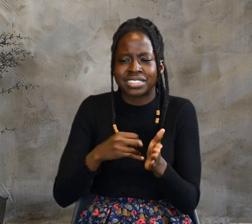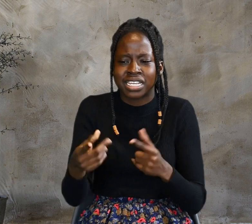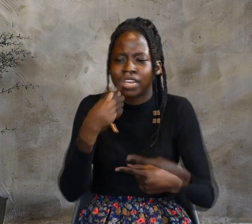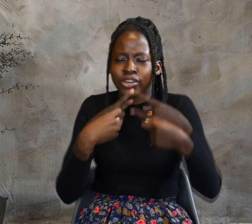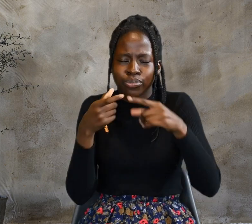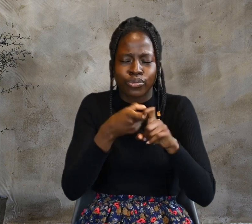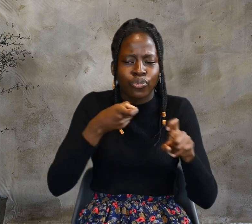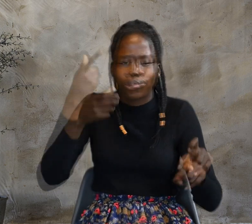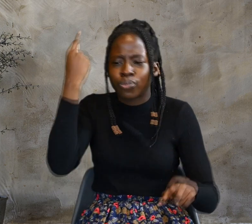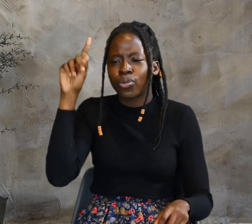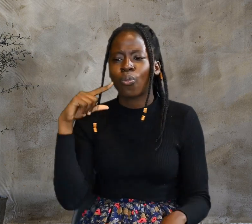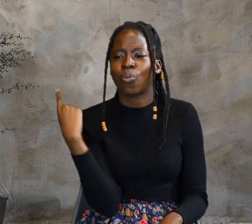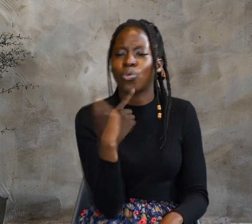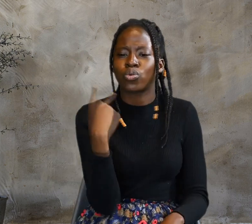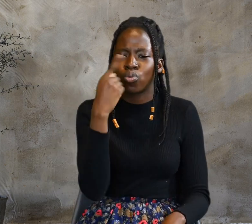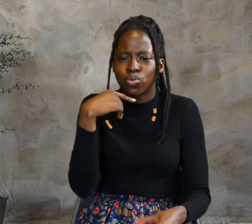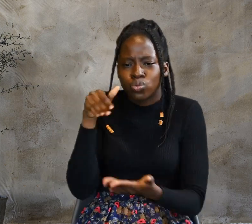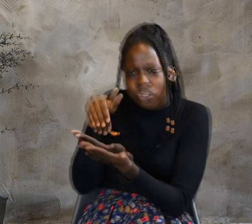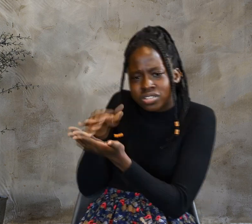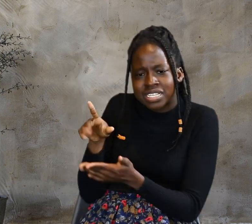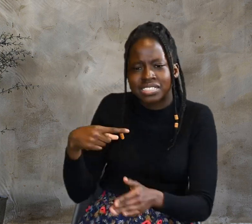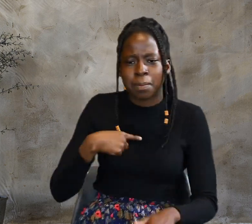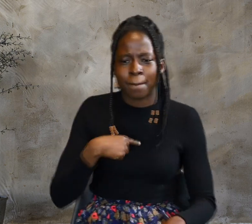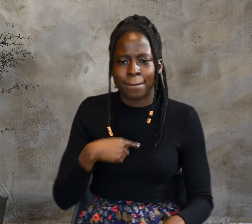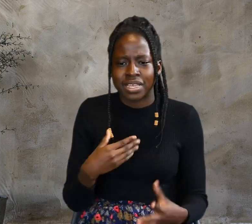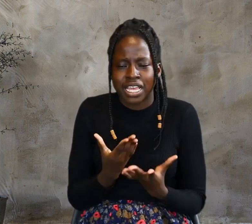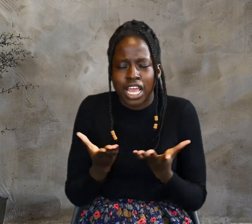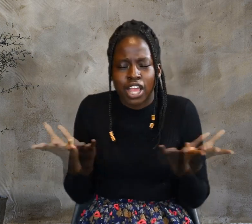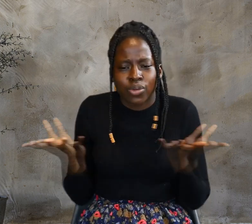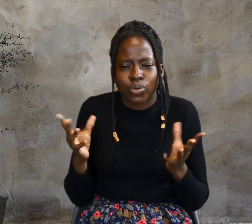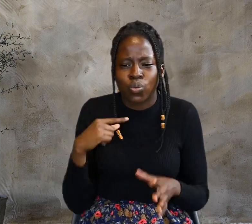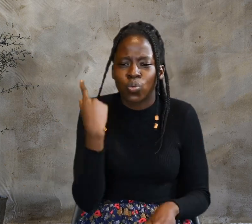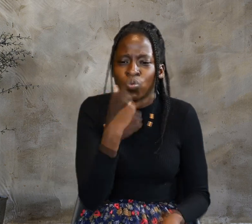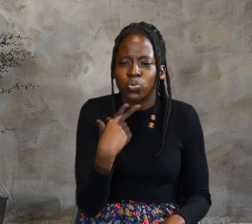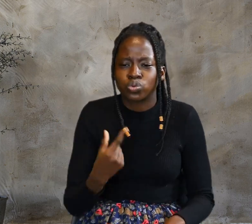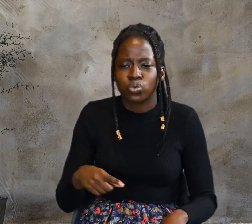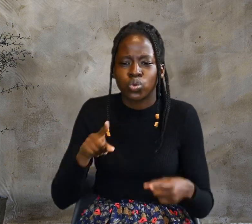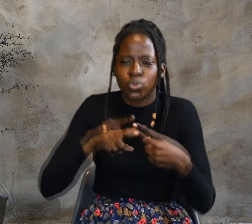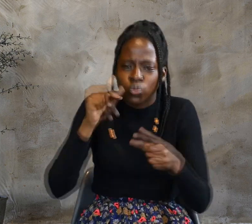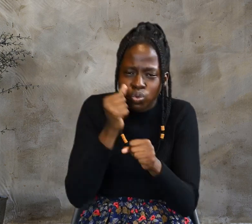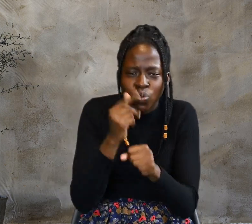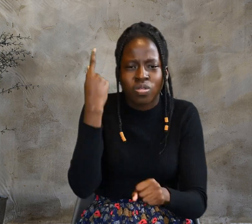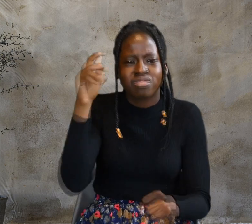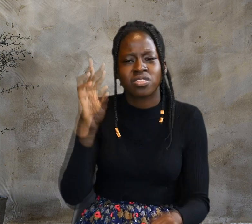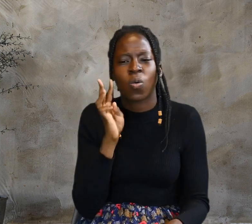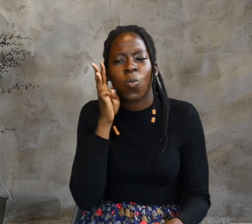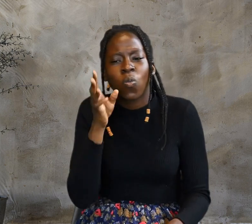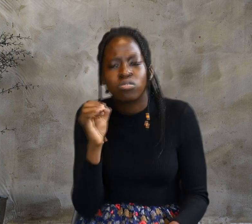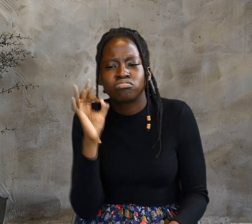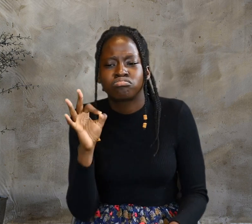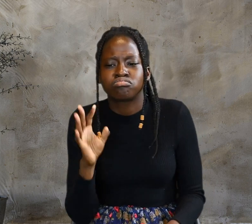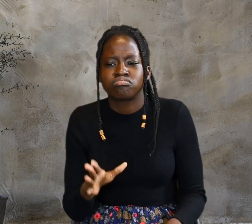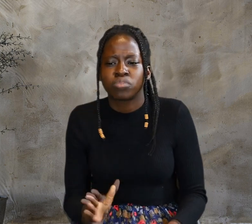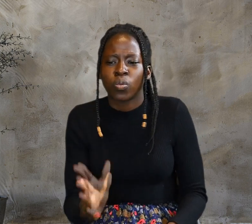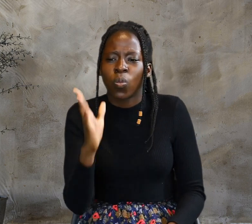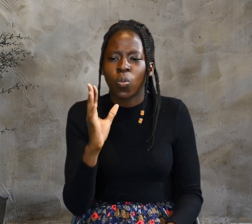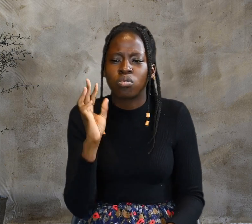Anyone who chooses to do the will of God will find out whether my teaching